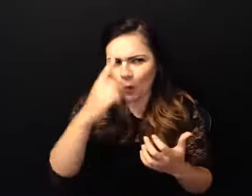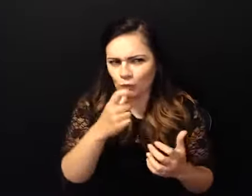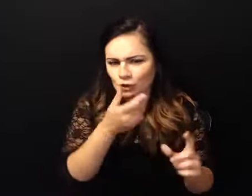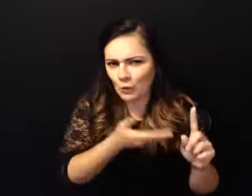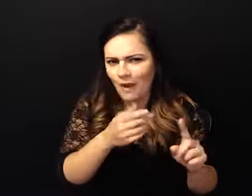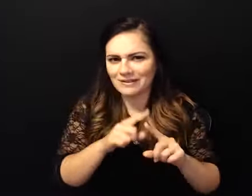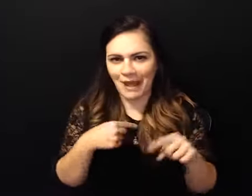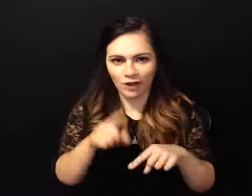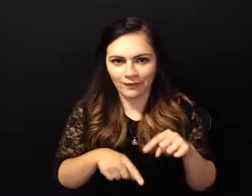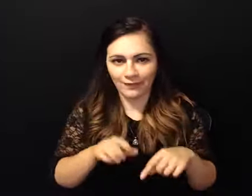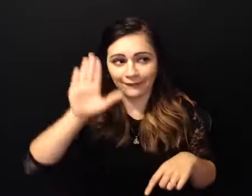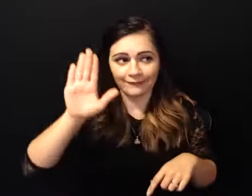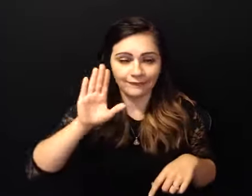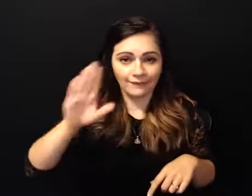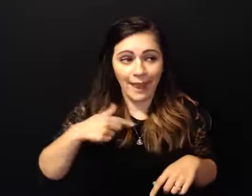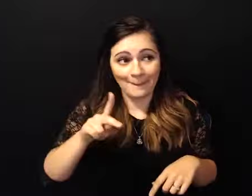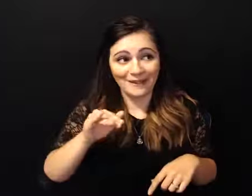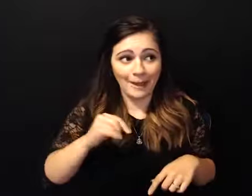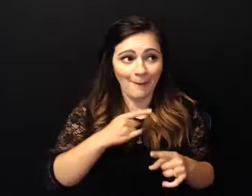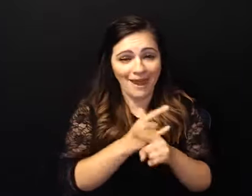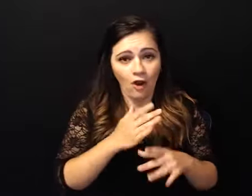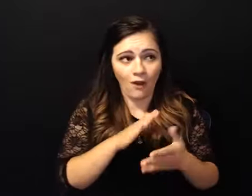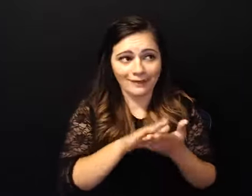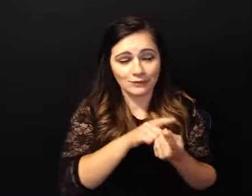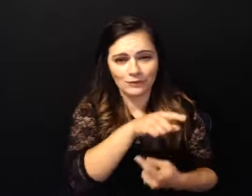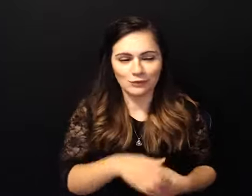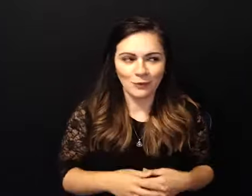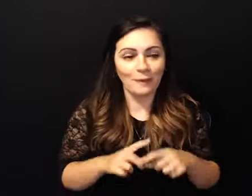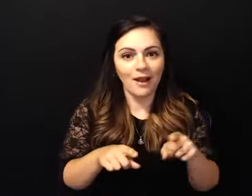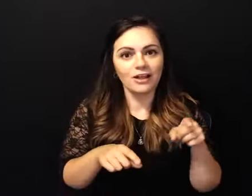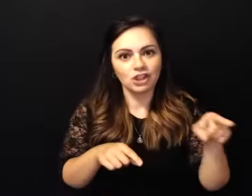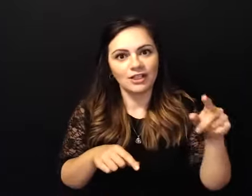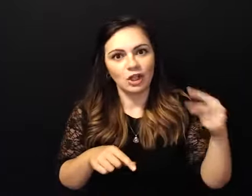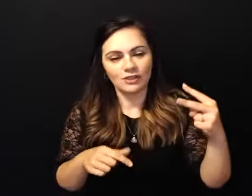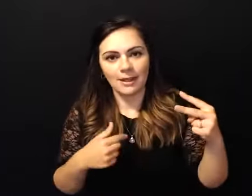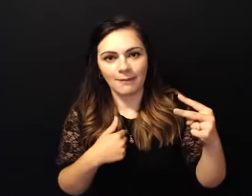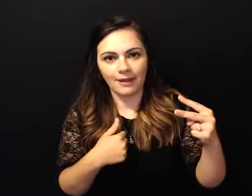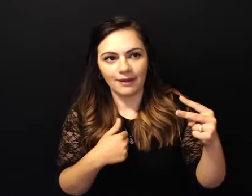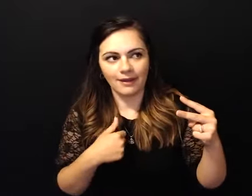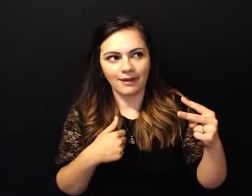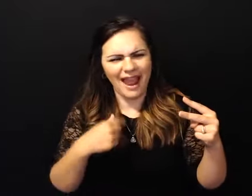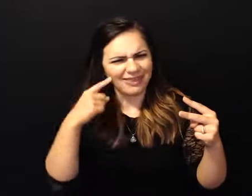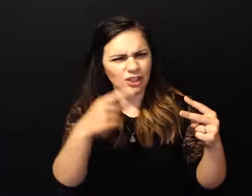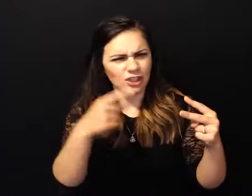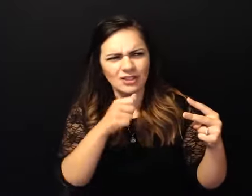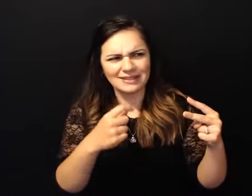or or whatever and she looked at me and she said and i she looked at me i don't think she said anything and i said i think i'm an alcoholic can you help me